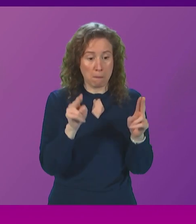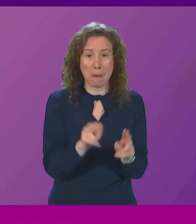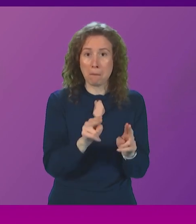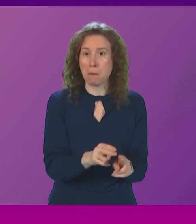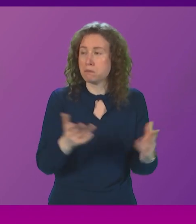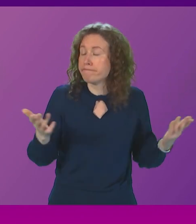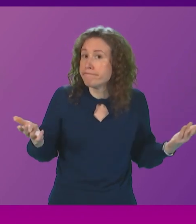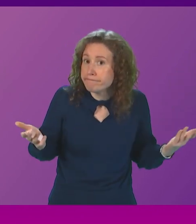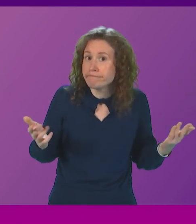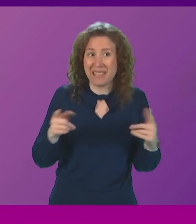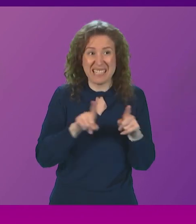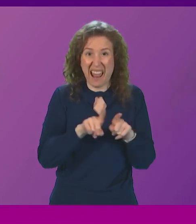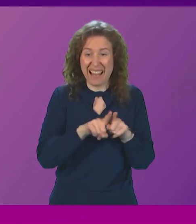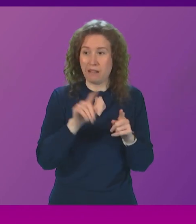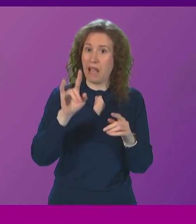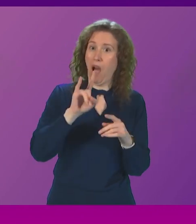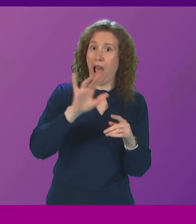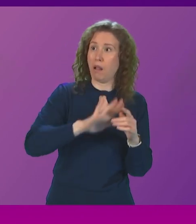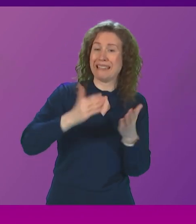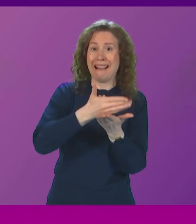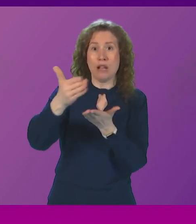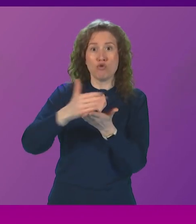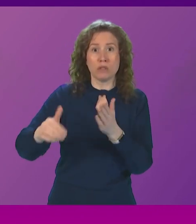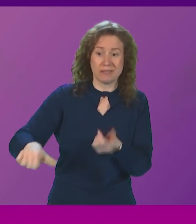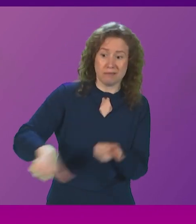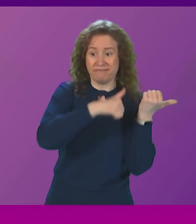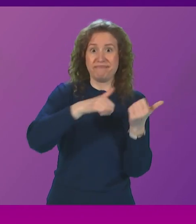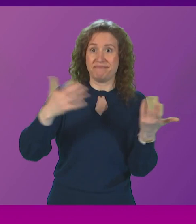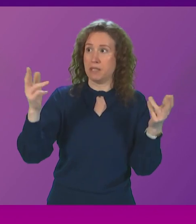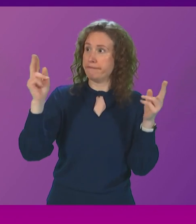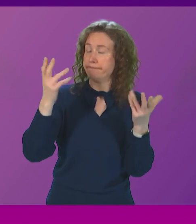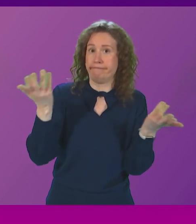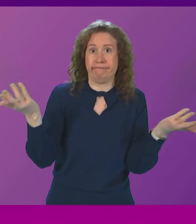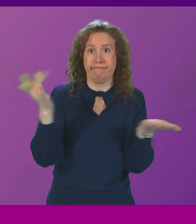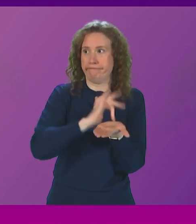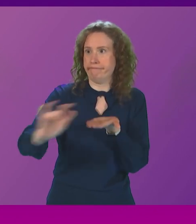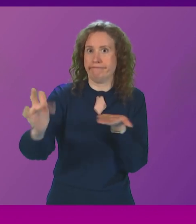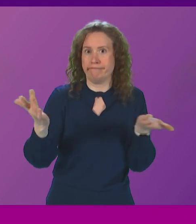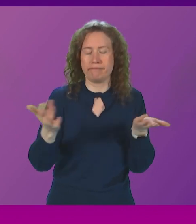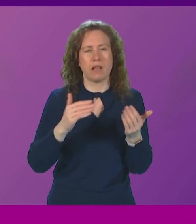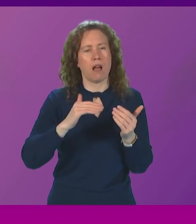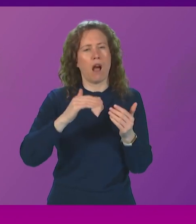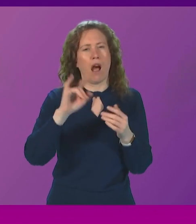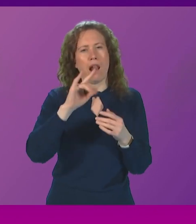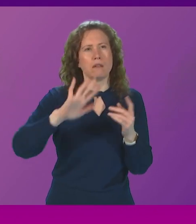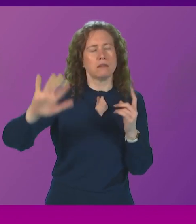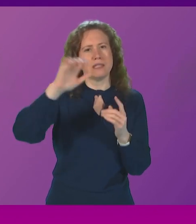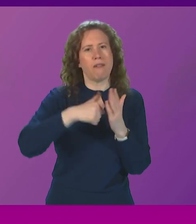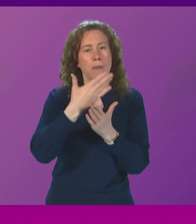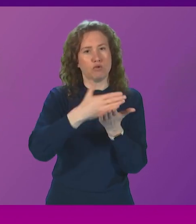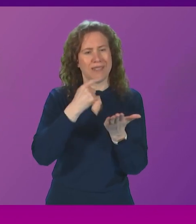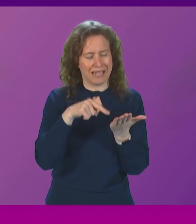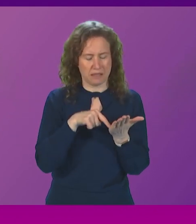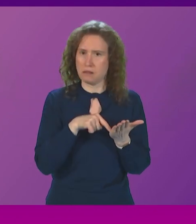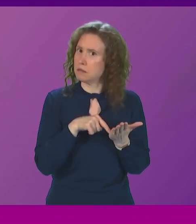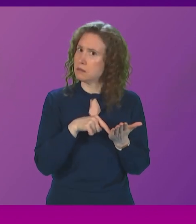akin to the highland clearances. And the Tyree Community Development Trust said, and this is their words, it